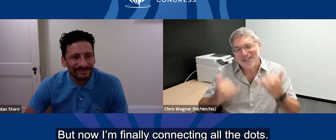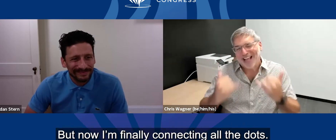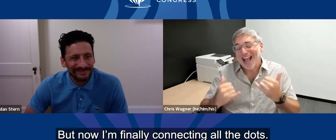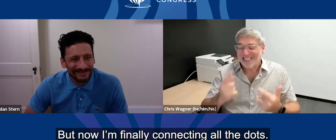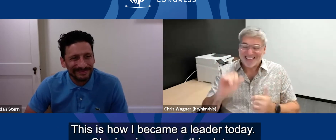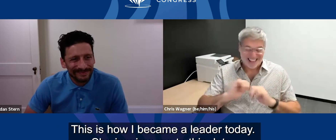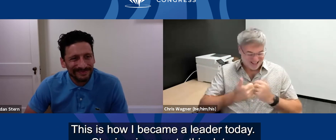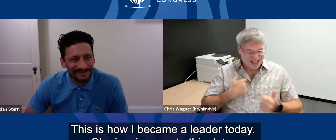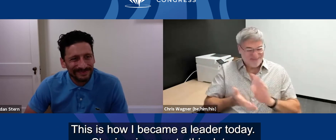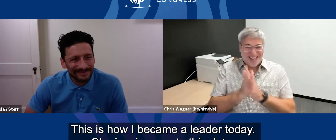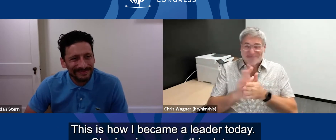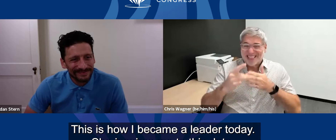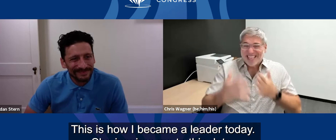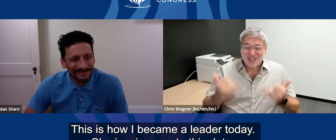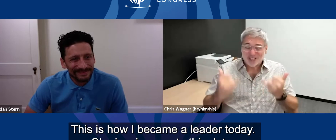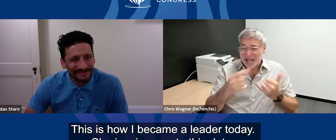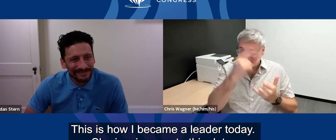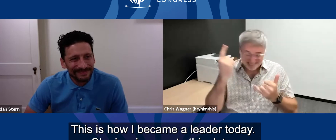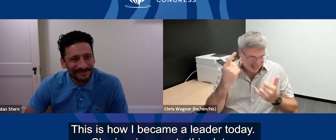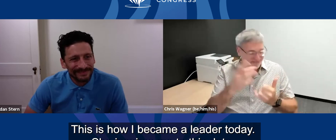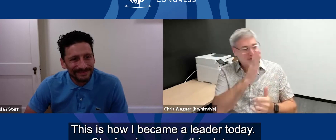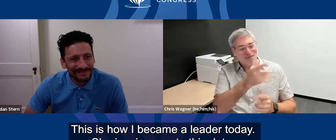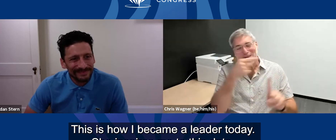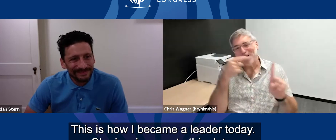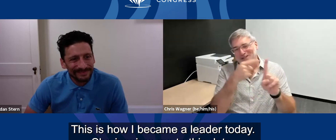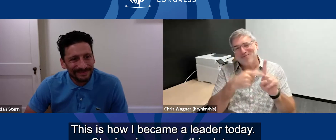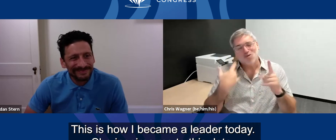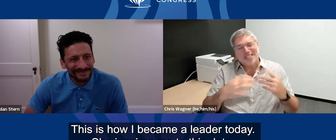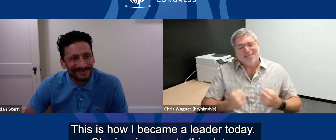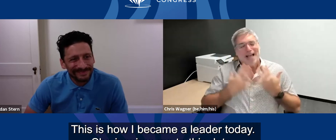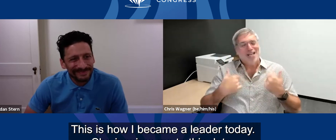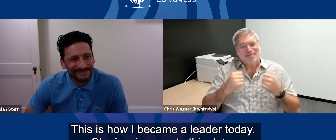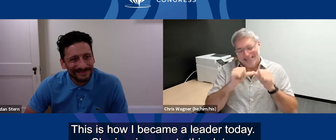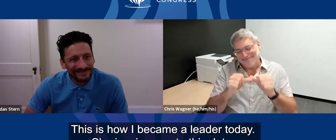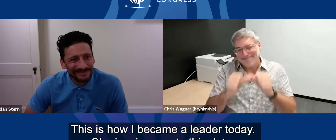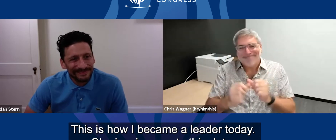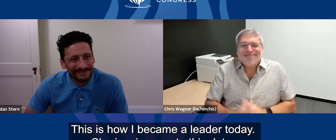dots. This is how I became a leader today, and she inspires me to this date.